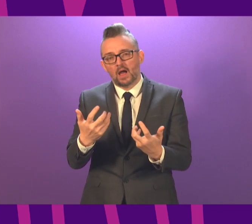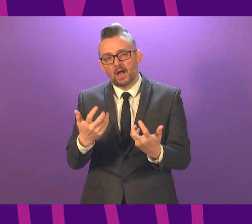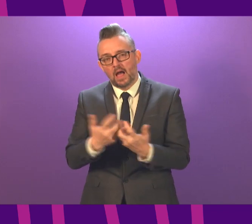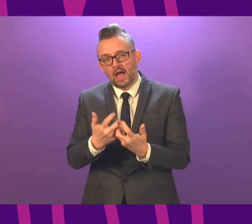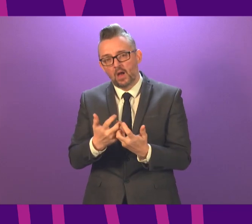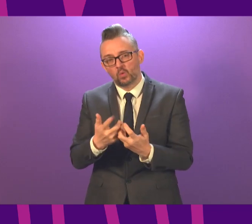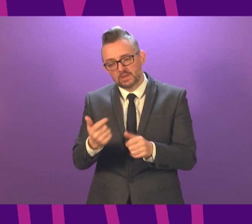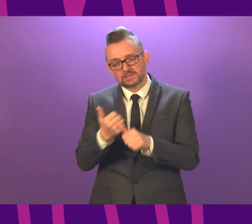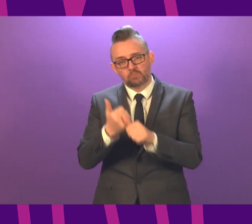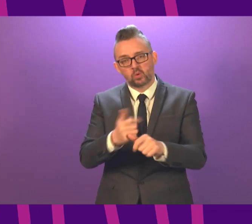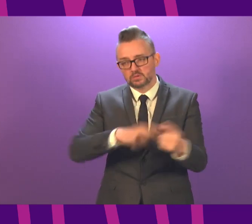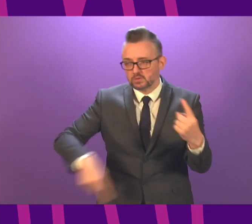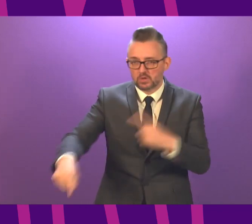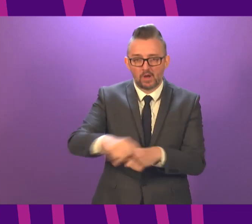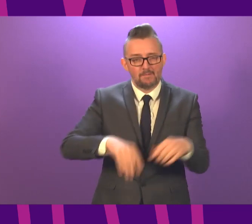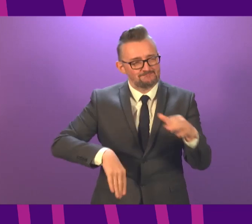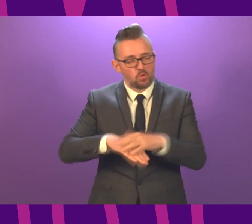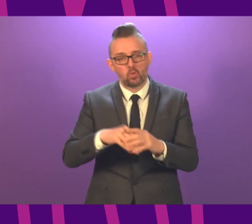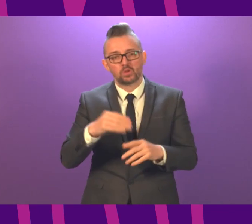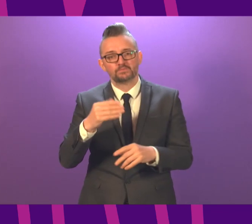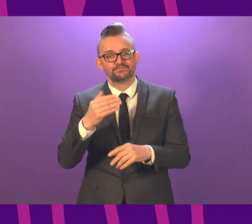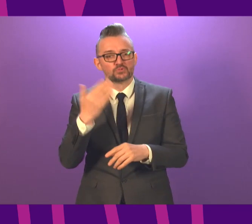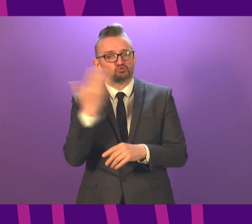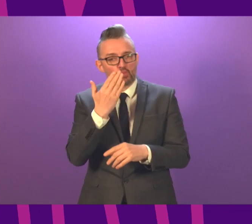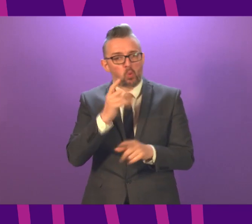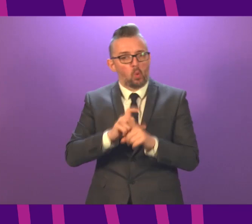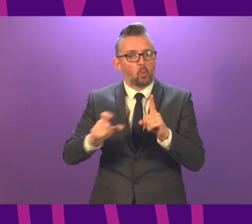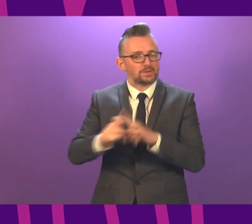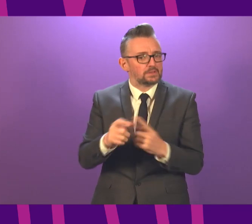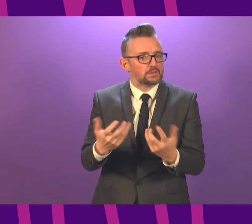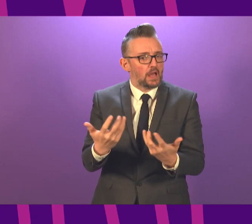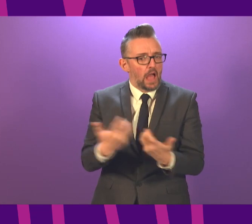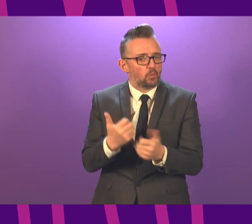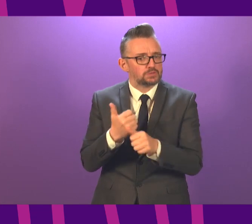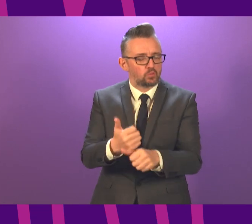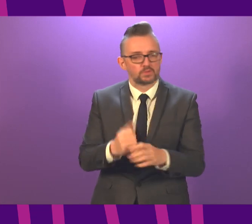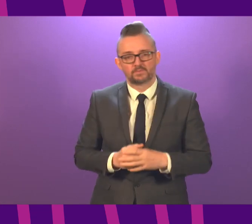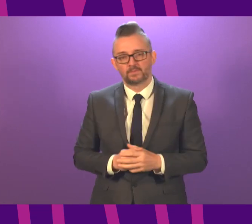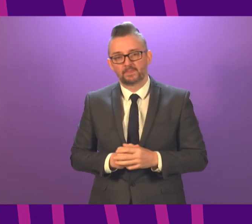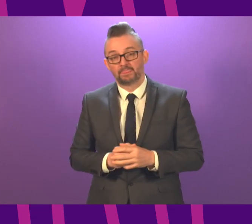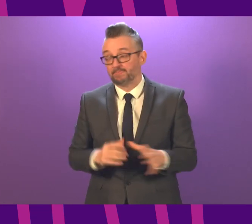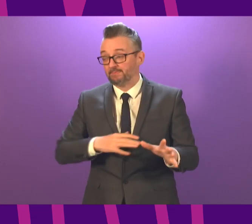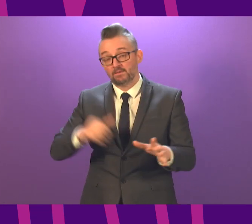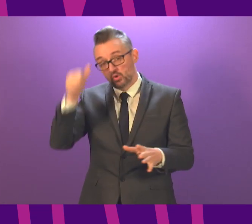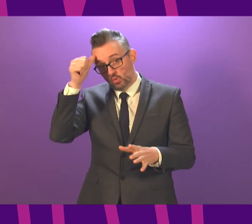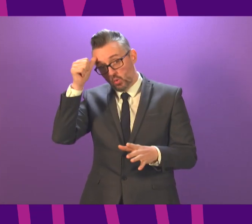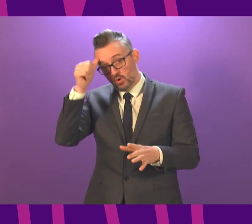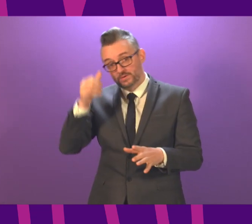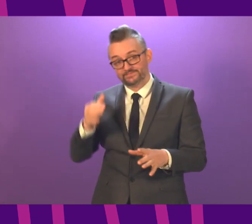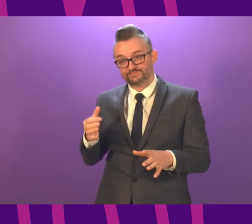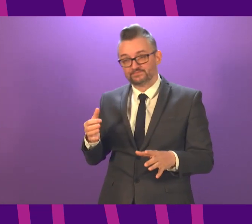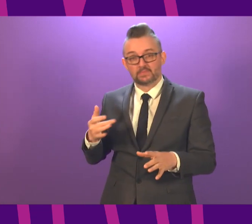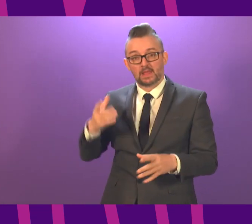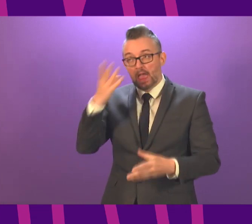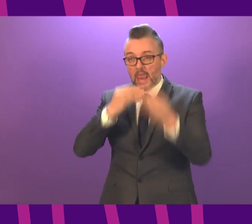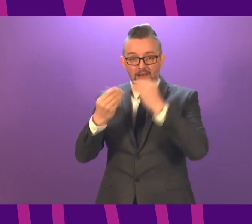whole school community is available? First Minister. Well, I am very aware of the pressures that remote learning will bring for